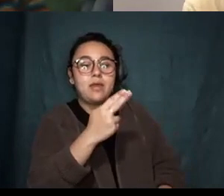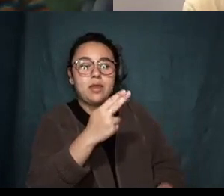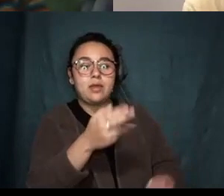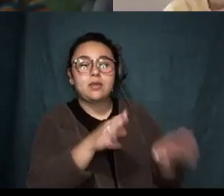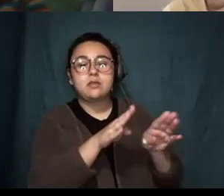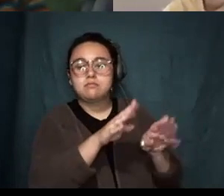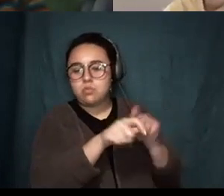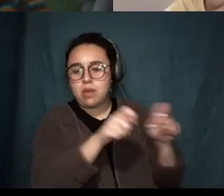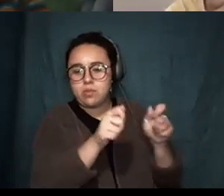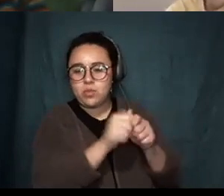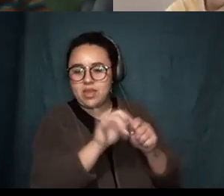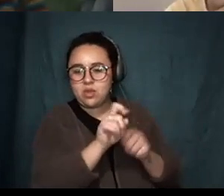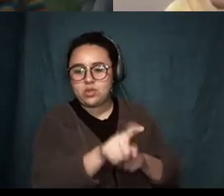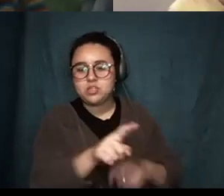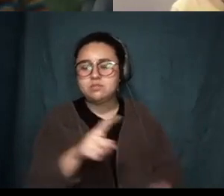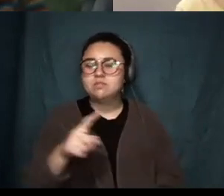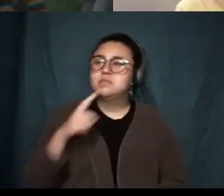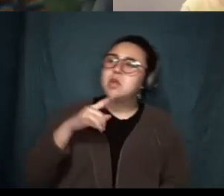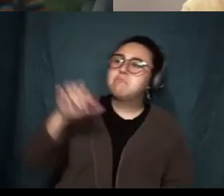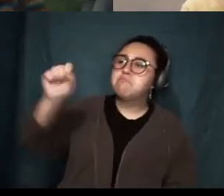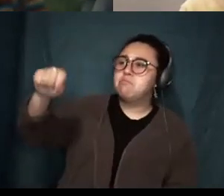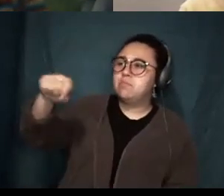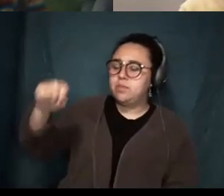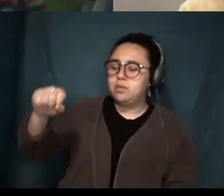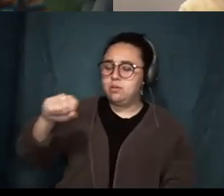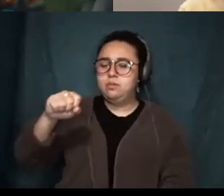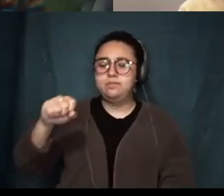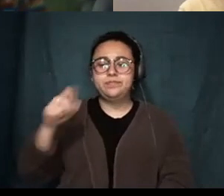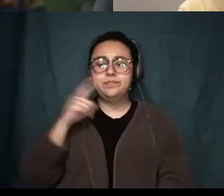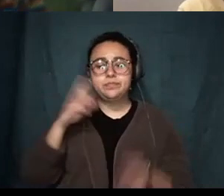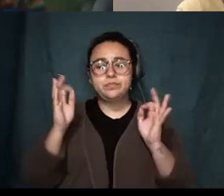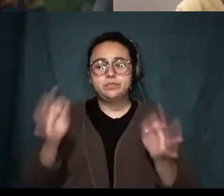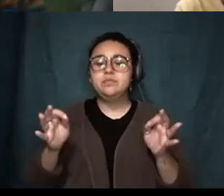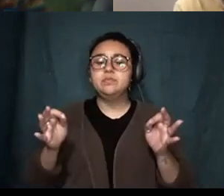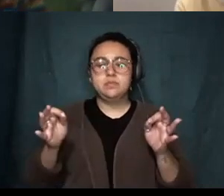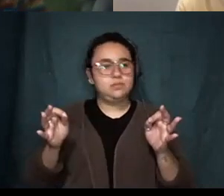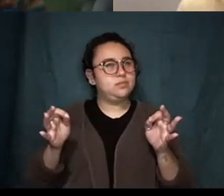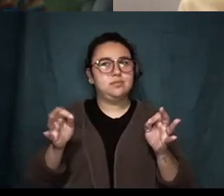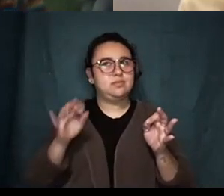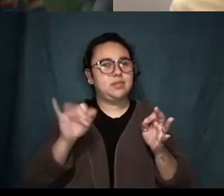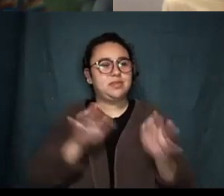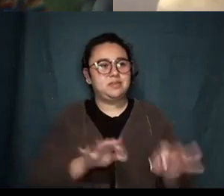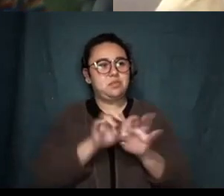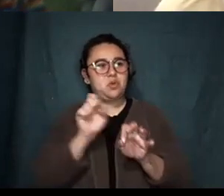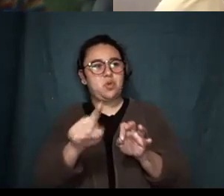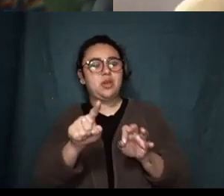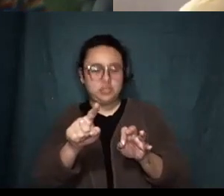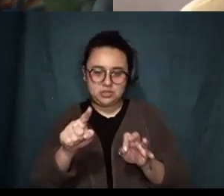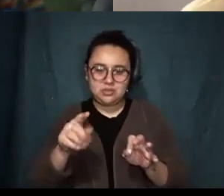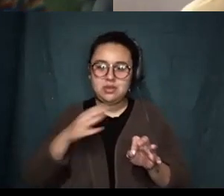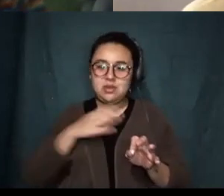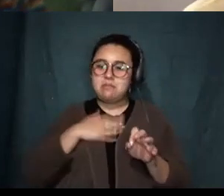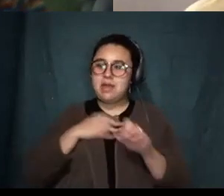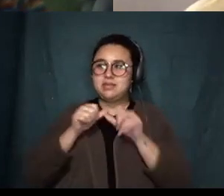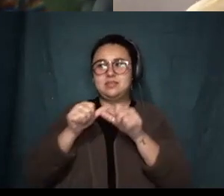uh yeah it's a it's it's certainly the question of the hour and a lot of a lot of mine have been said